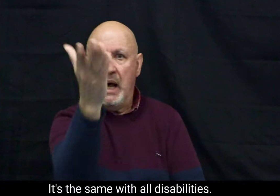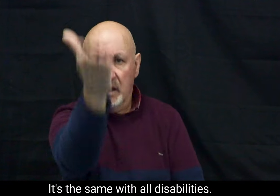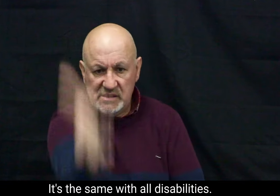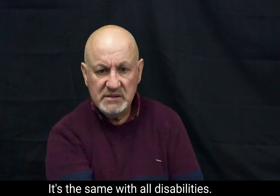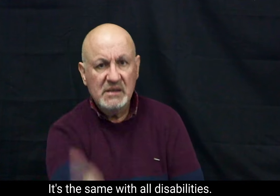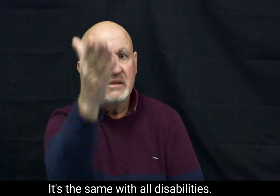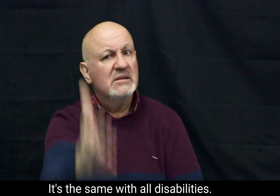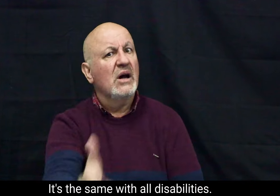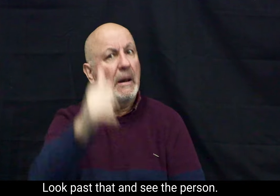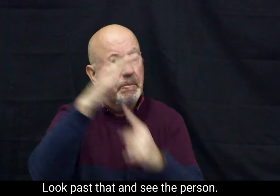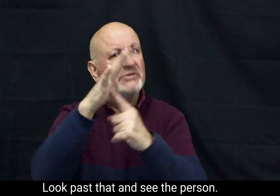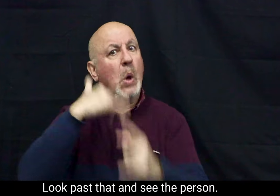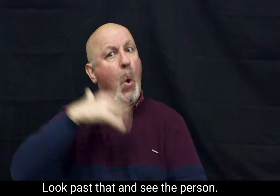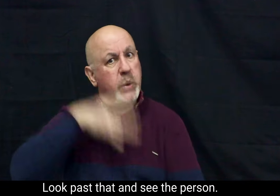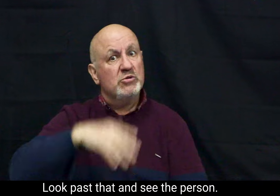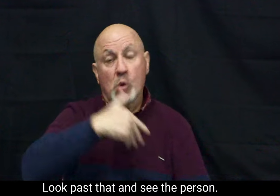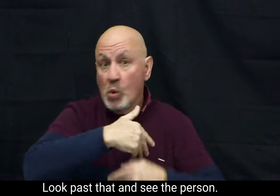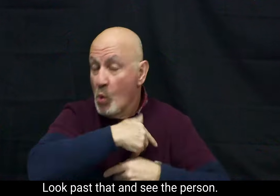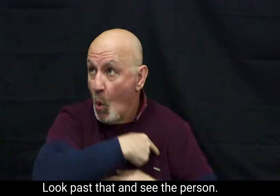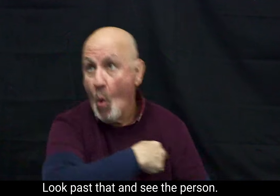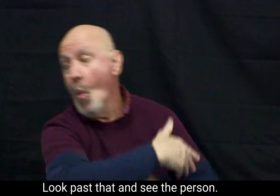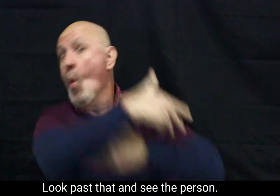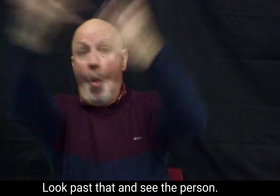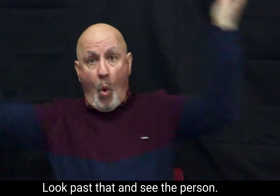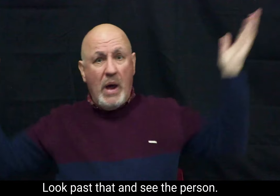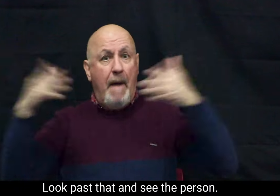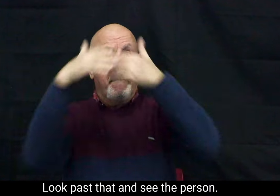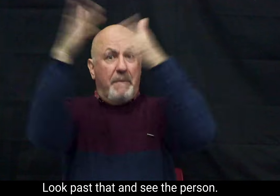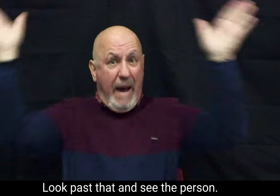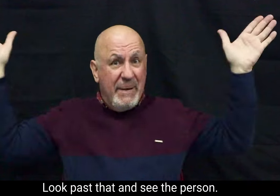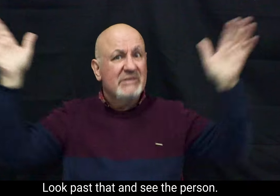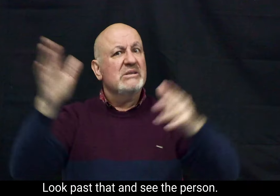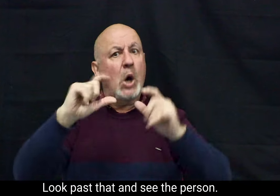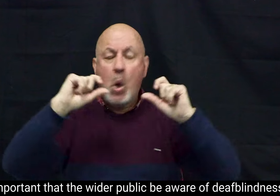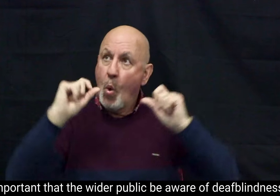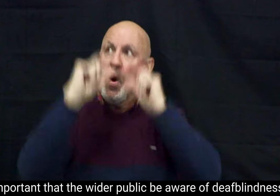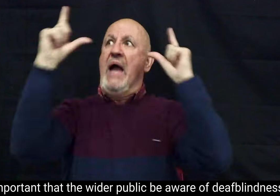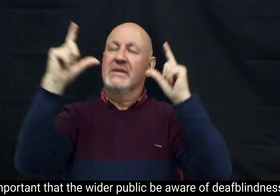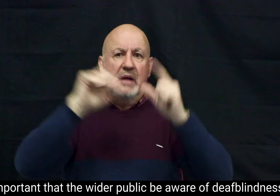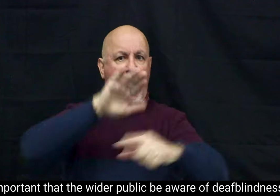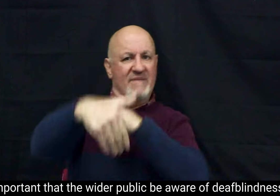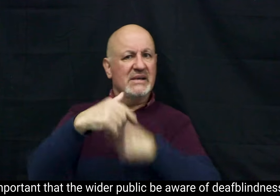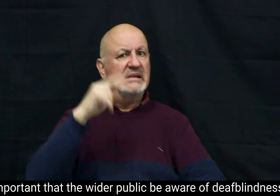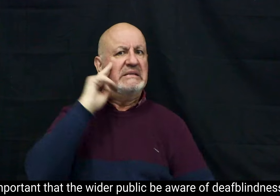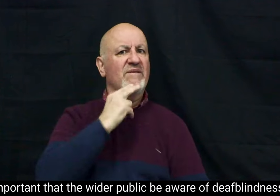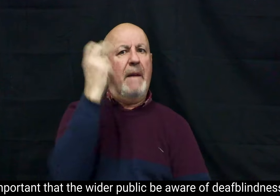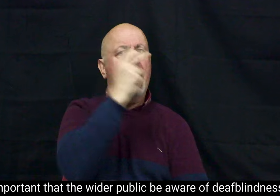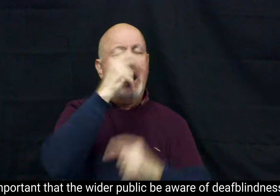disabilities. Look past that and see the person. It's important that the wider public be